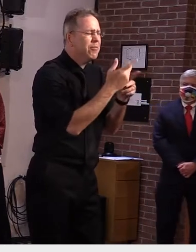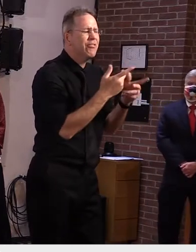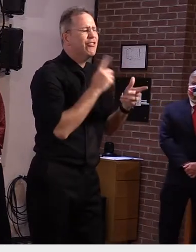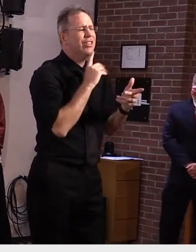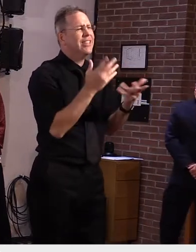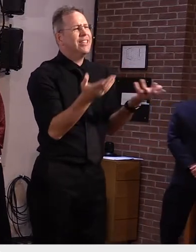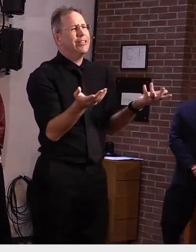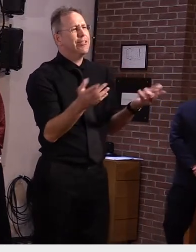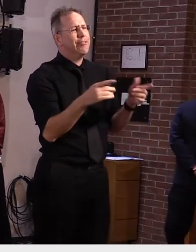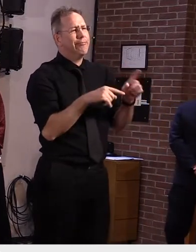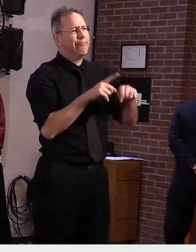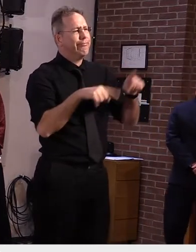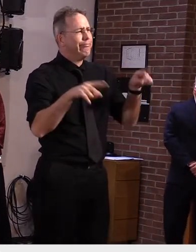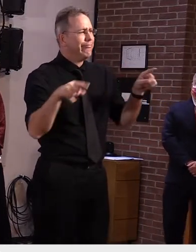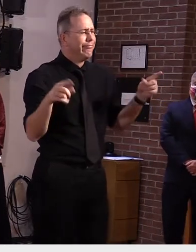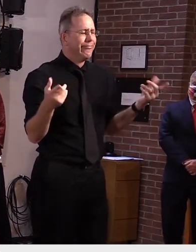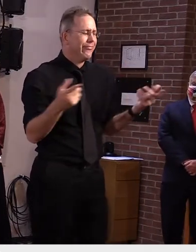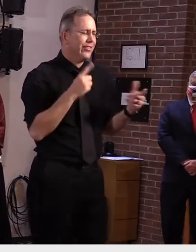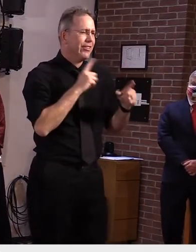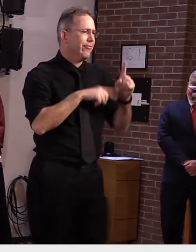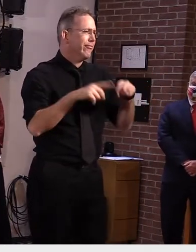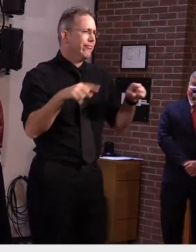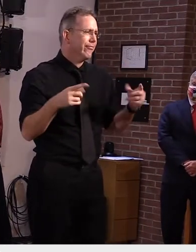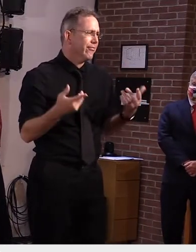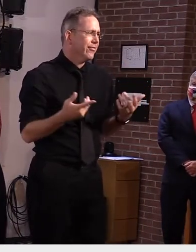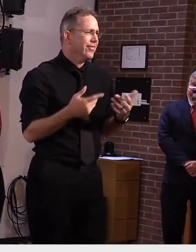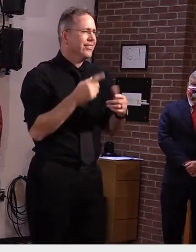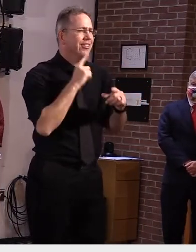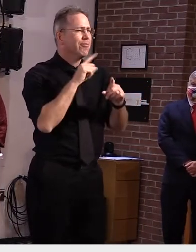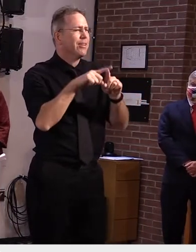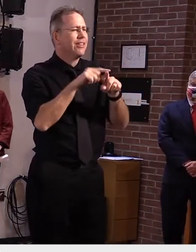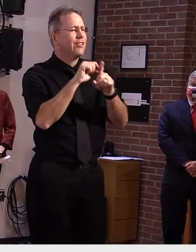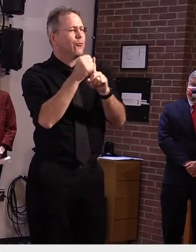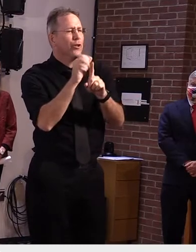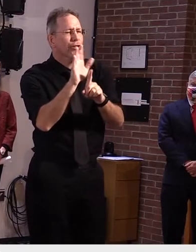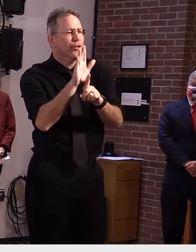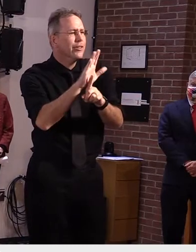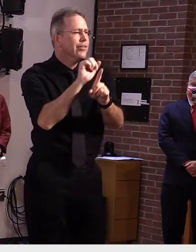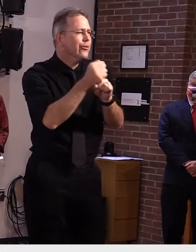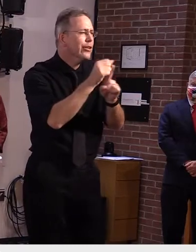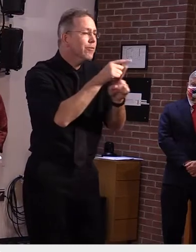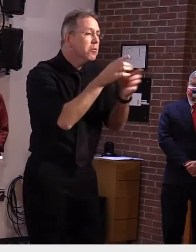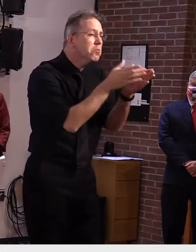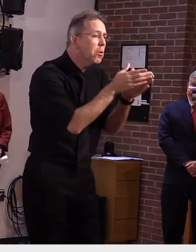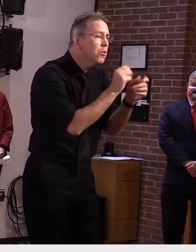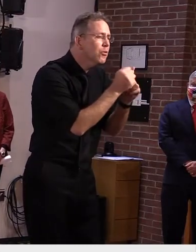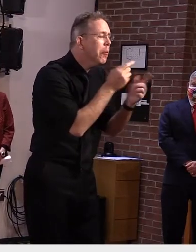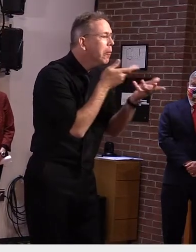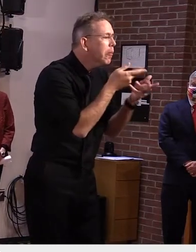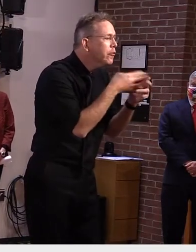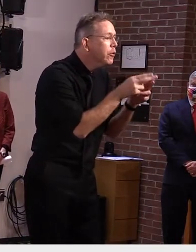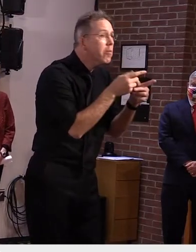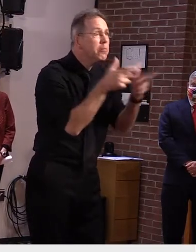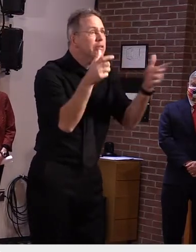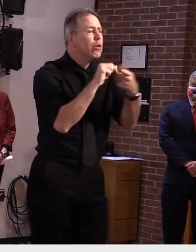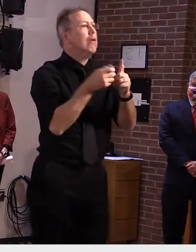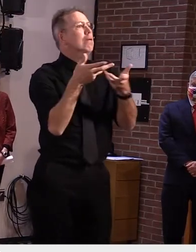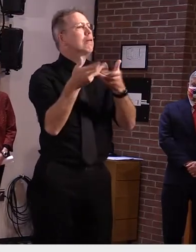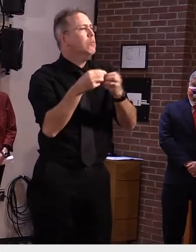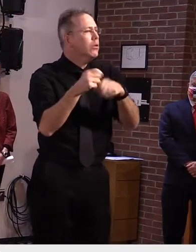and it's pretty straightforward other cases might have been at work and um